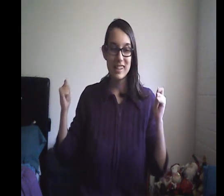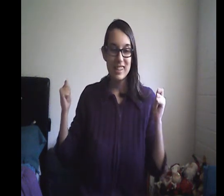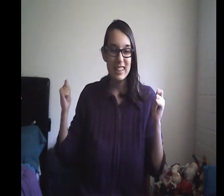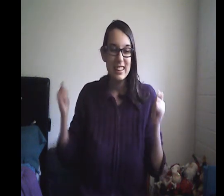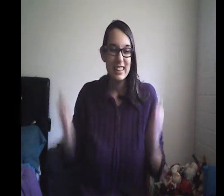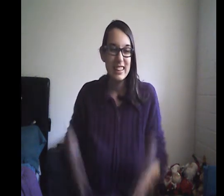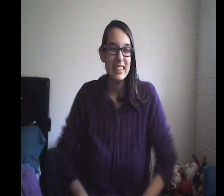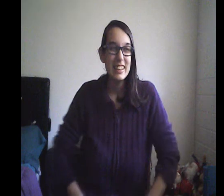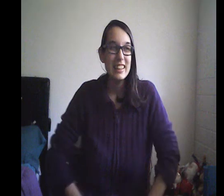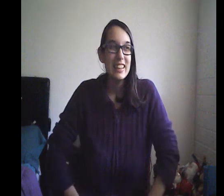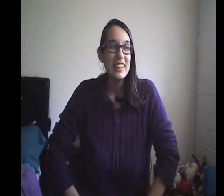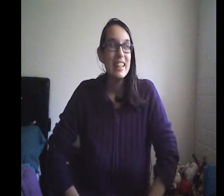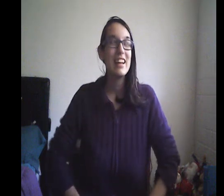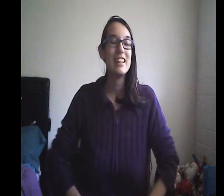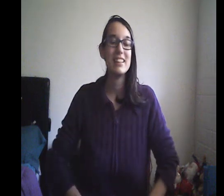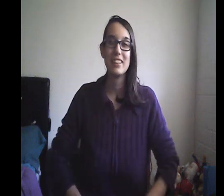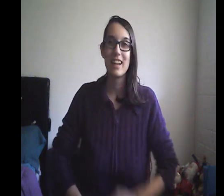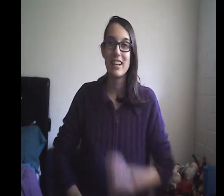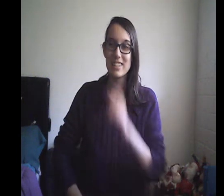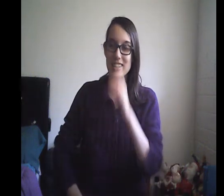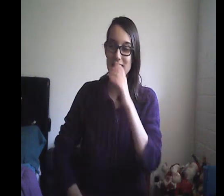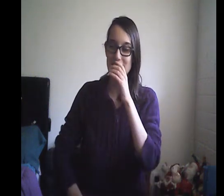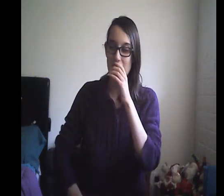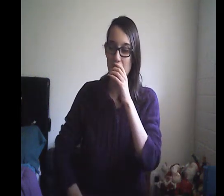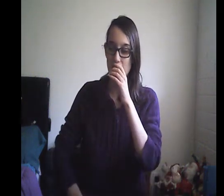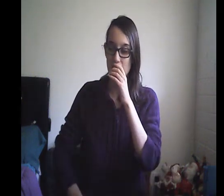um oh my gosh okay